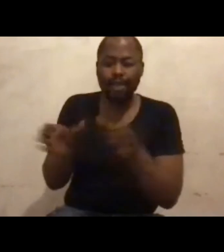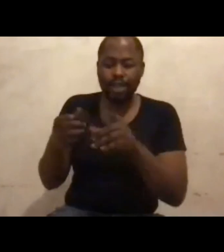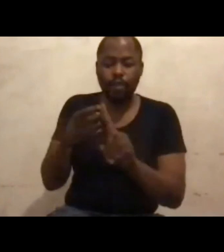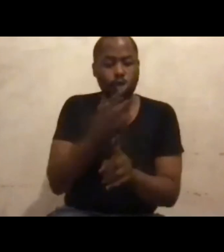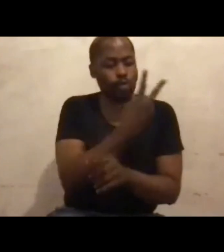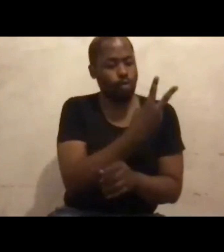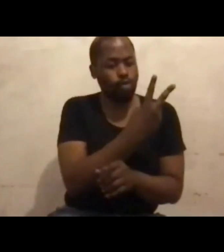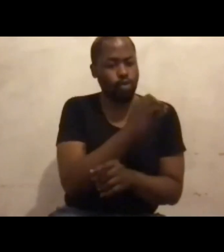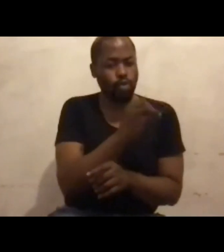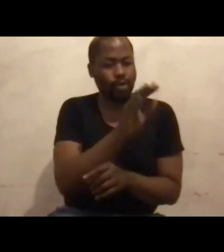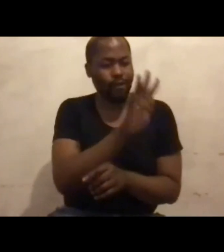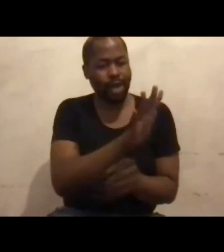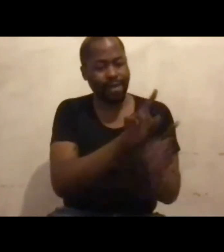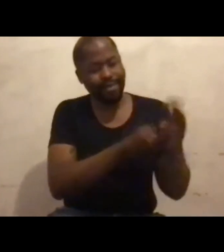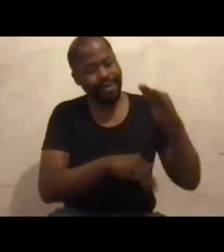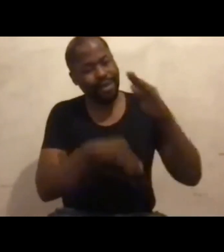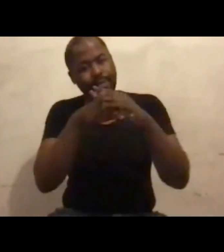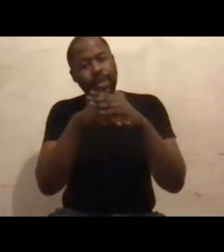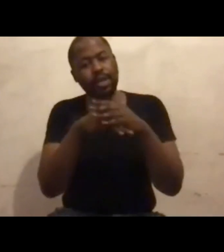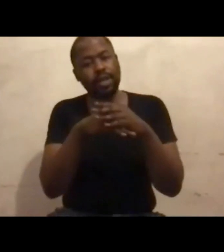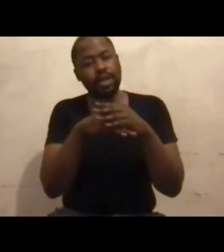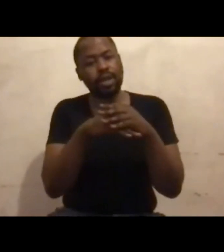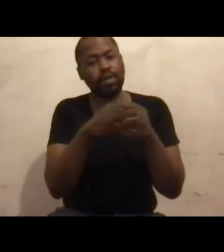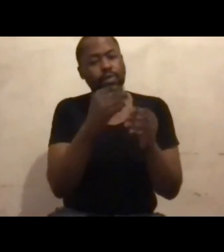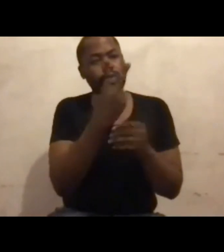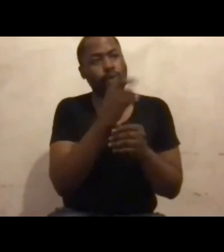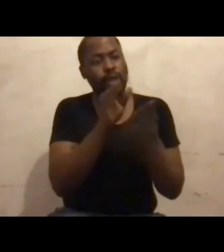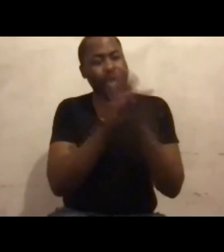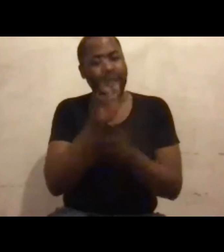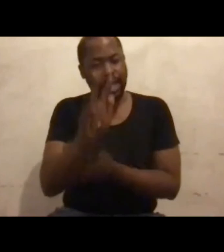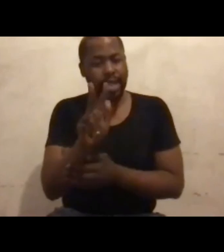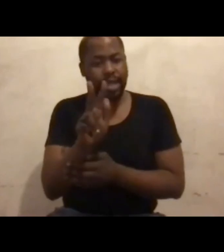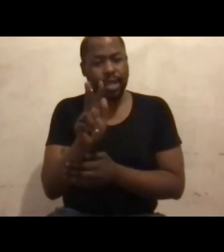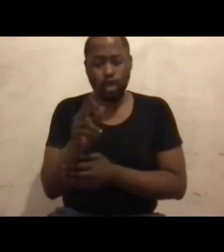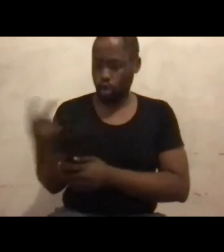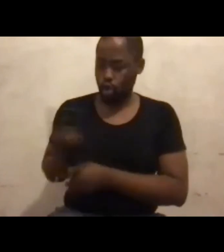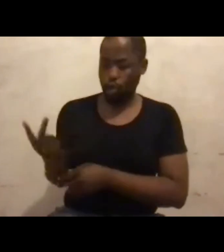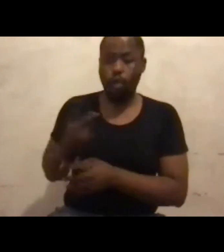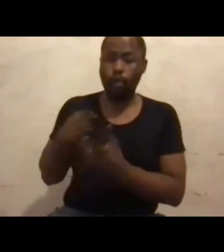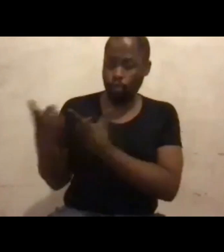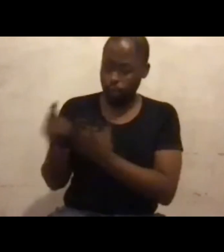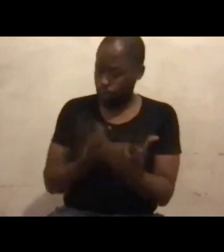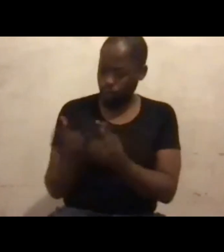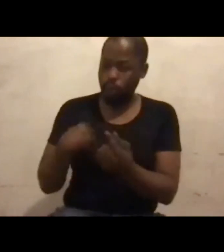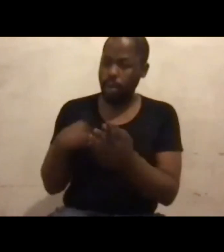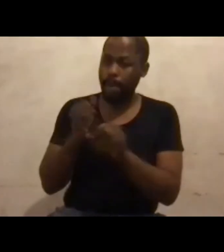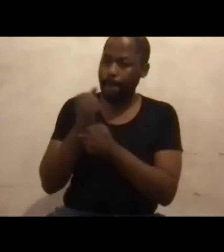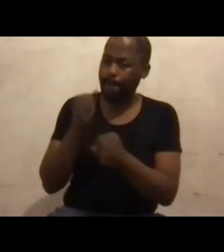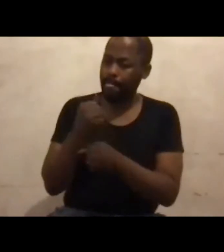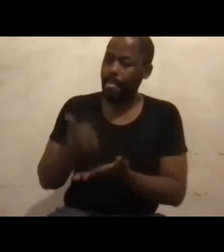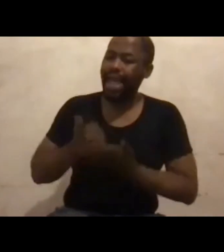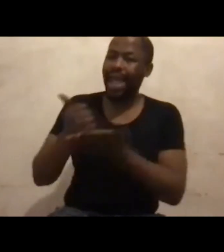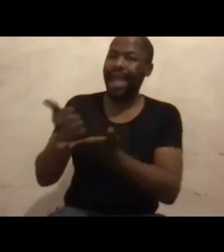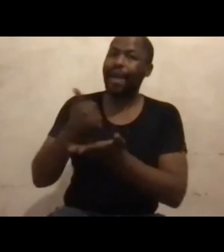all the way to 2018, Vusindimene and I managed to send to school anything up to 150